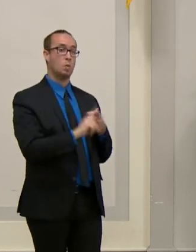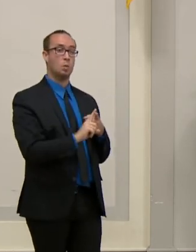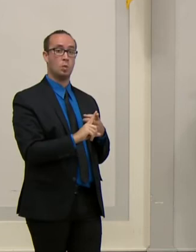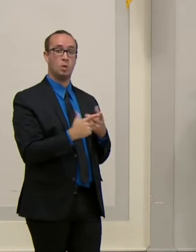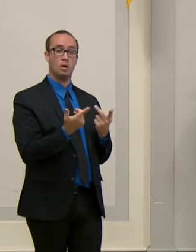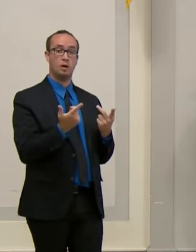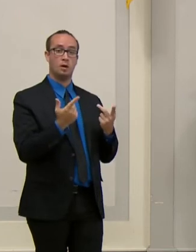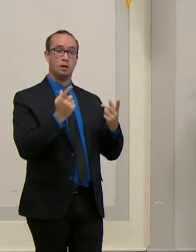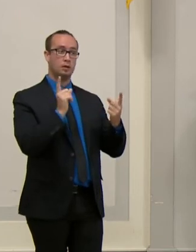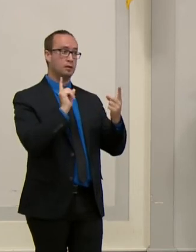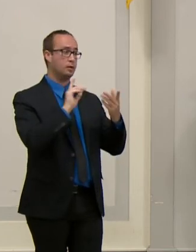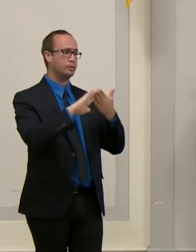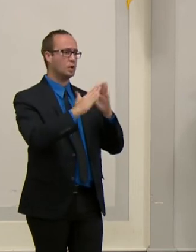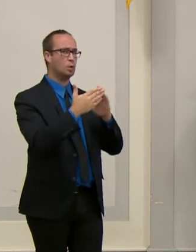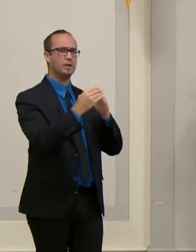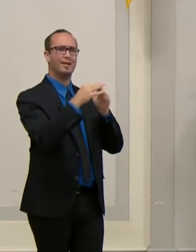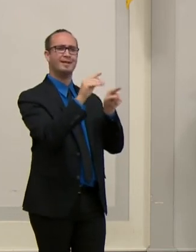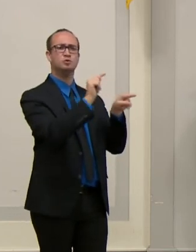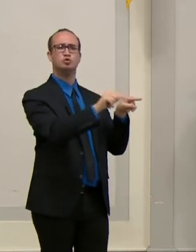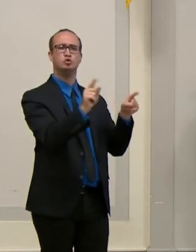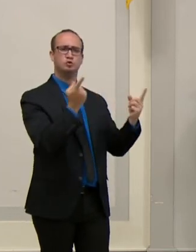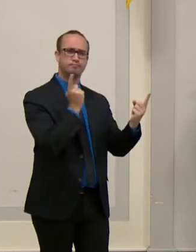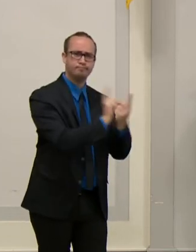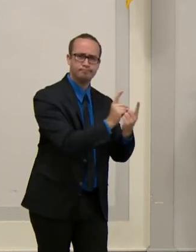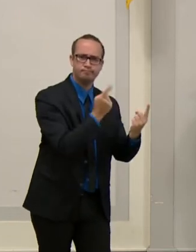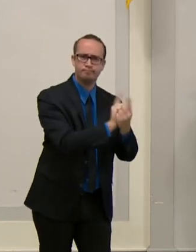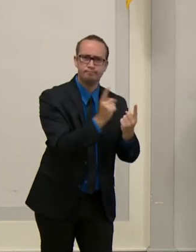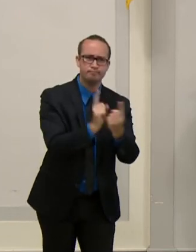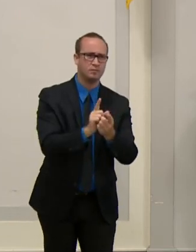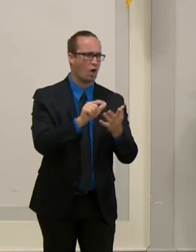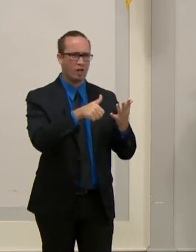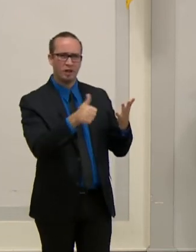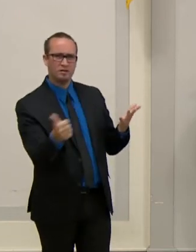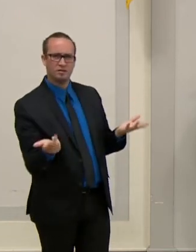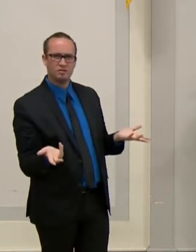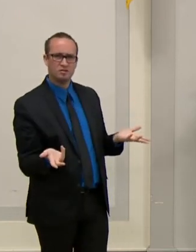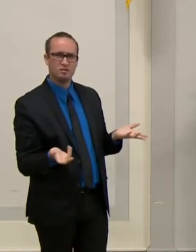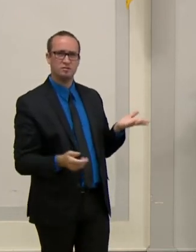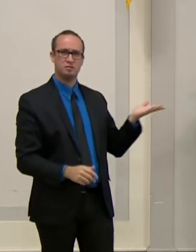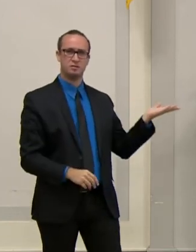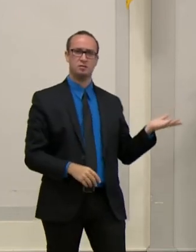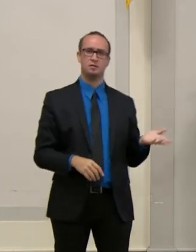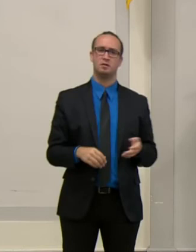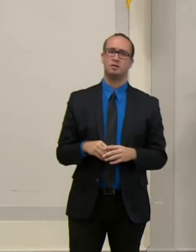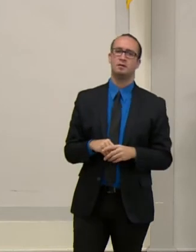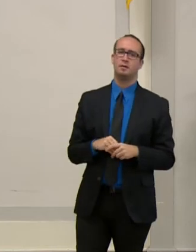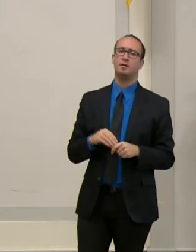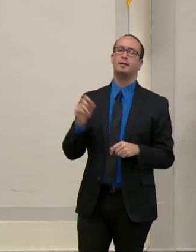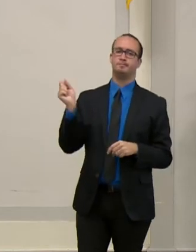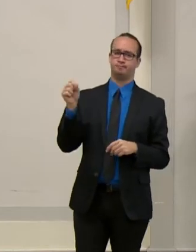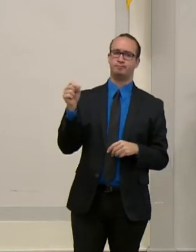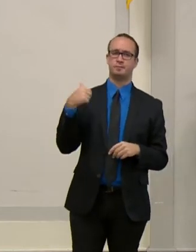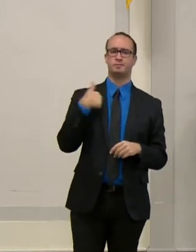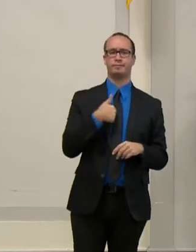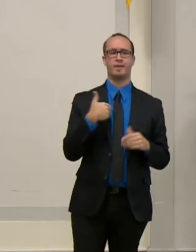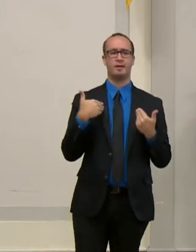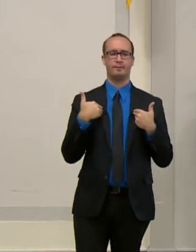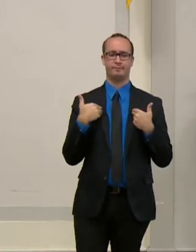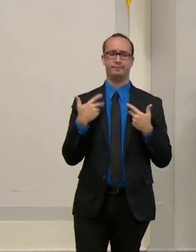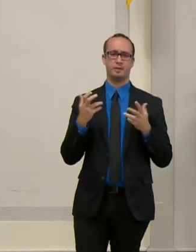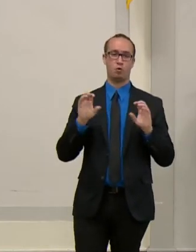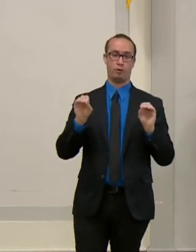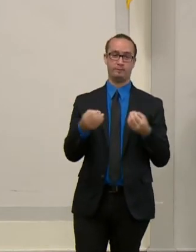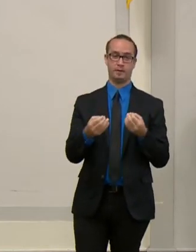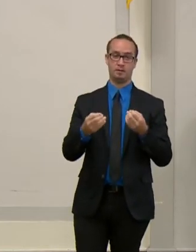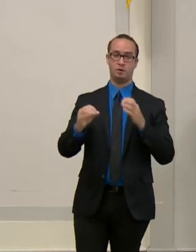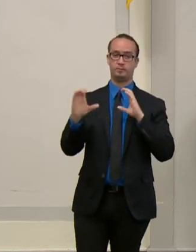community associations? I do know that, uh, we have our office of communications and, uh, community affairs are sending out,